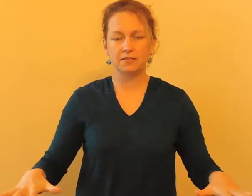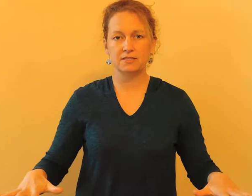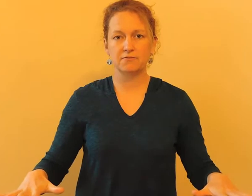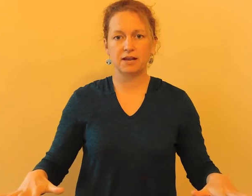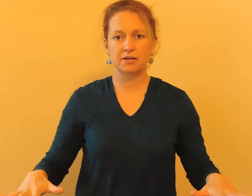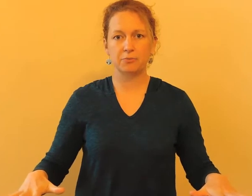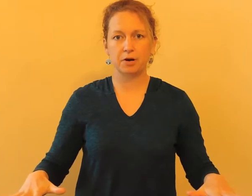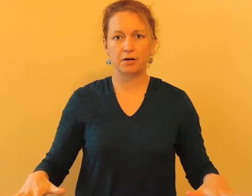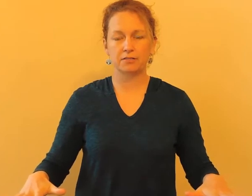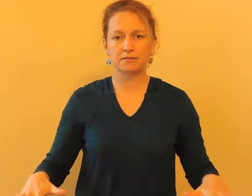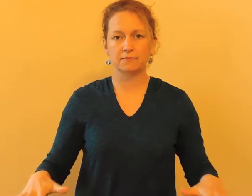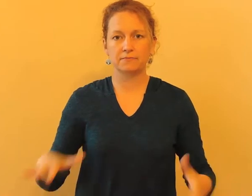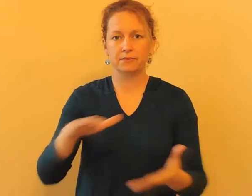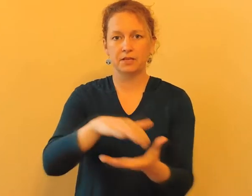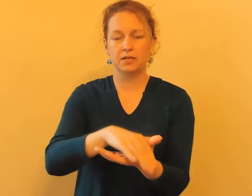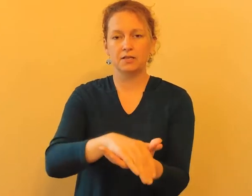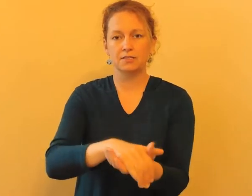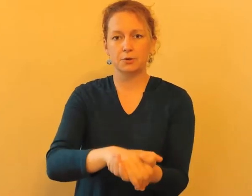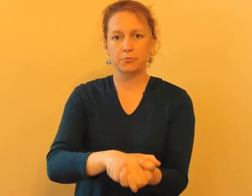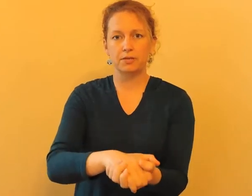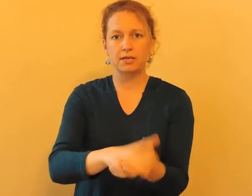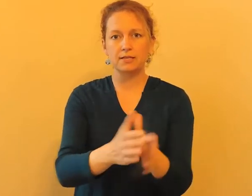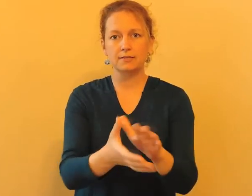is the final part. So peace.